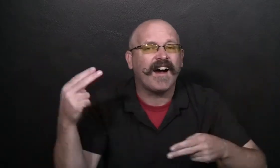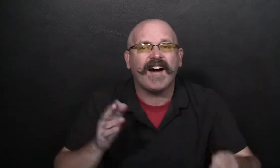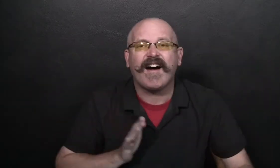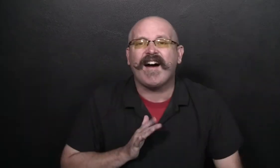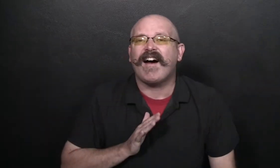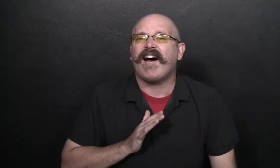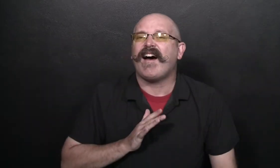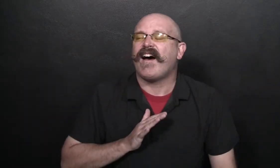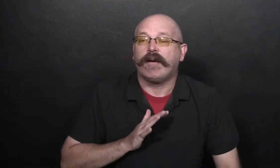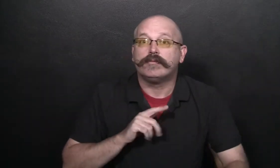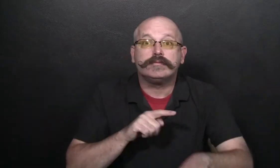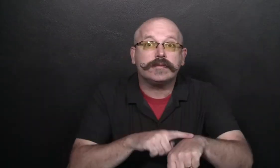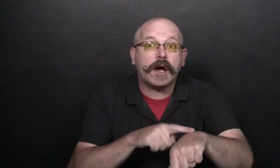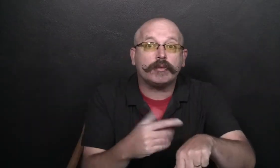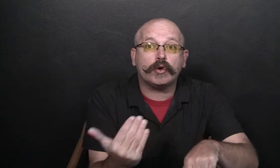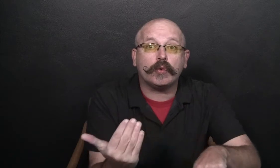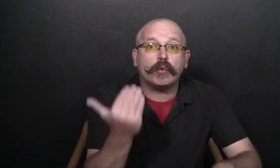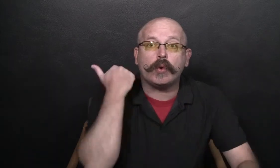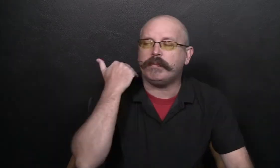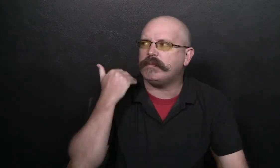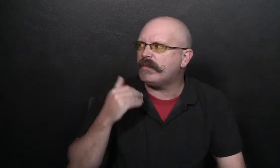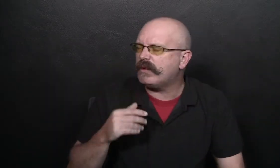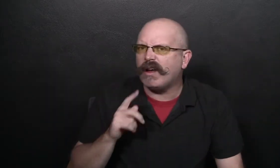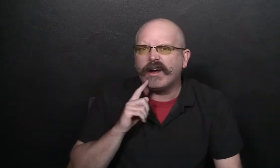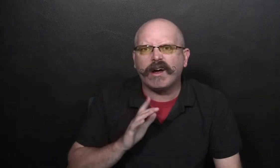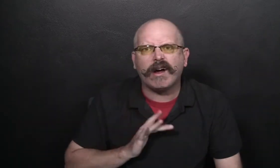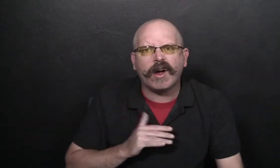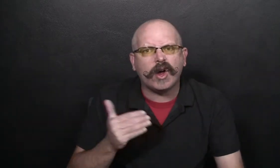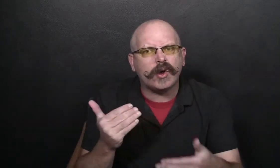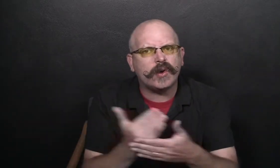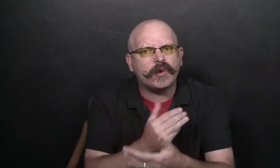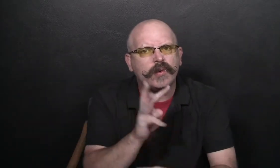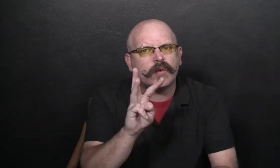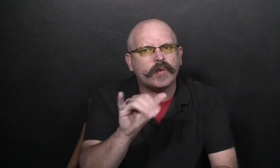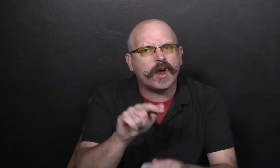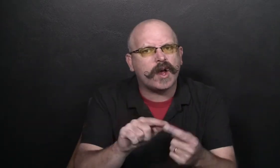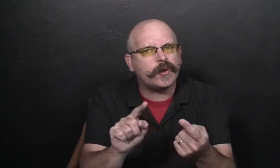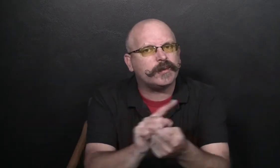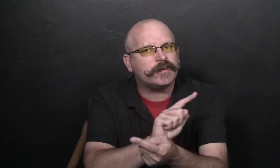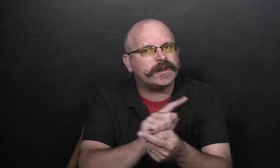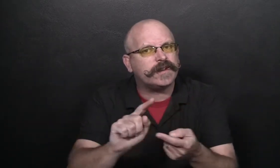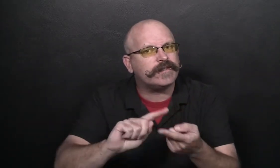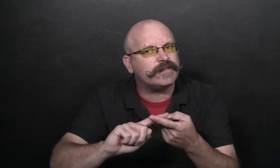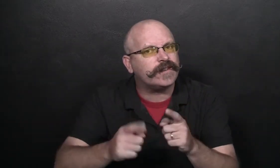playing. It made the time go so much faster, and it was nice to make new friends.